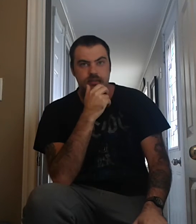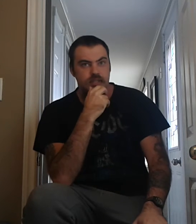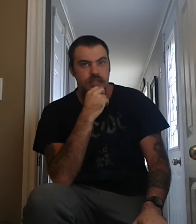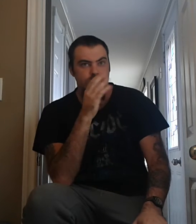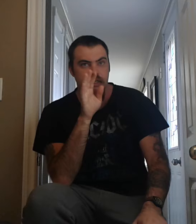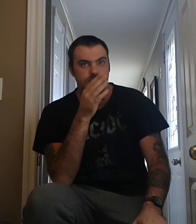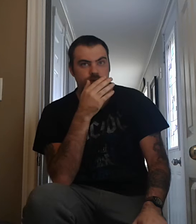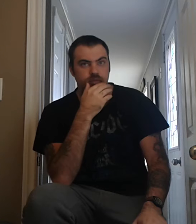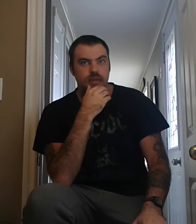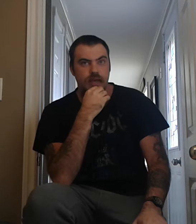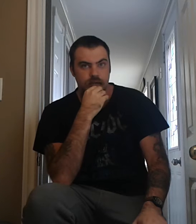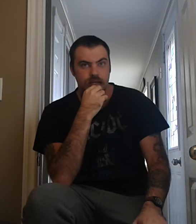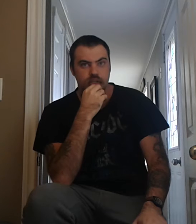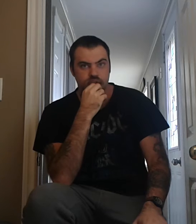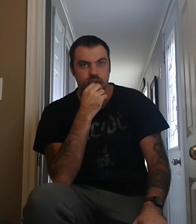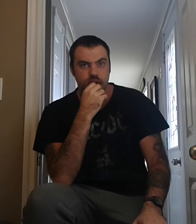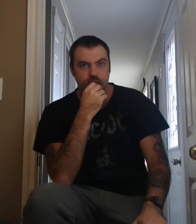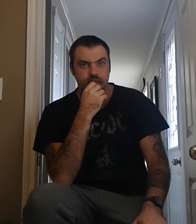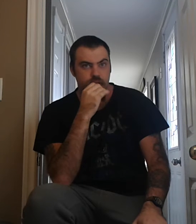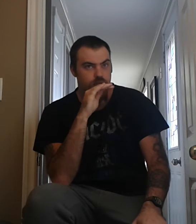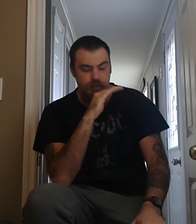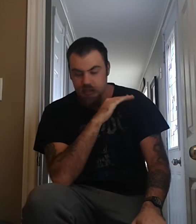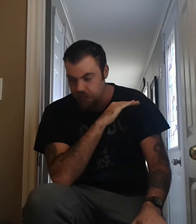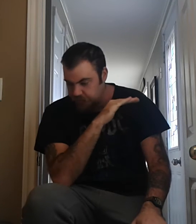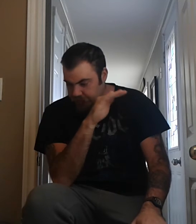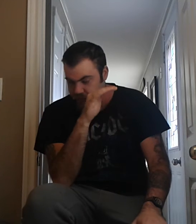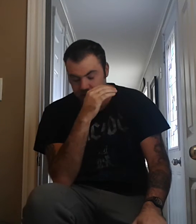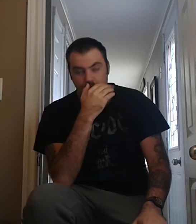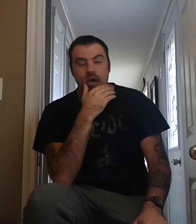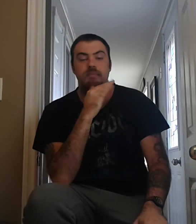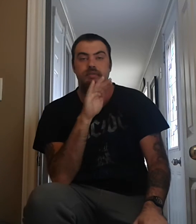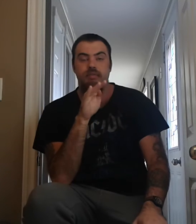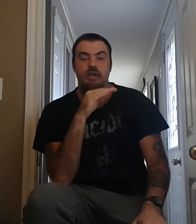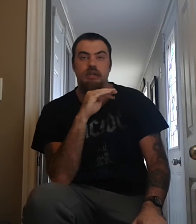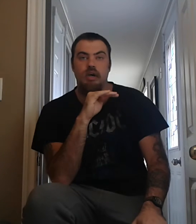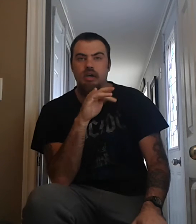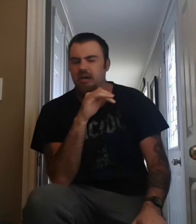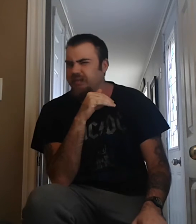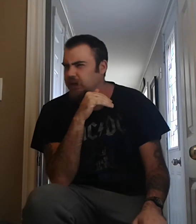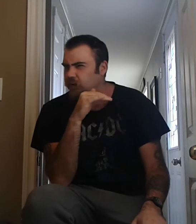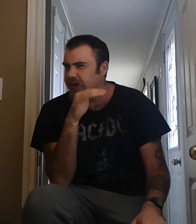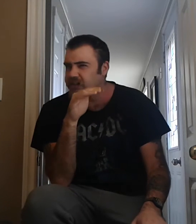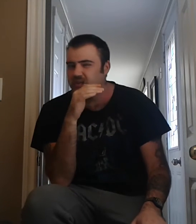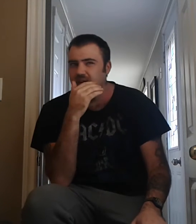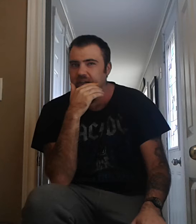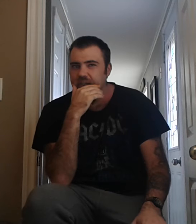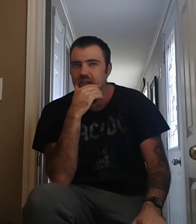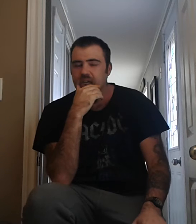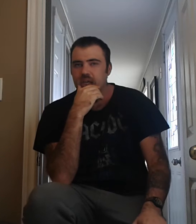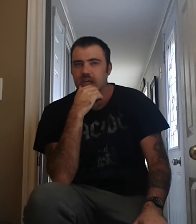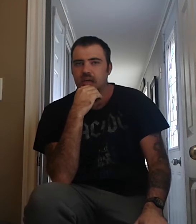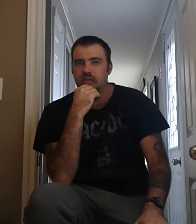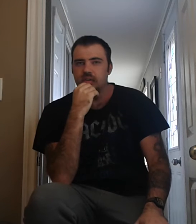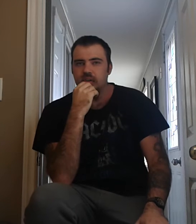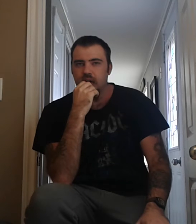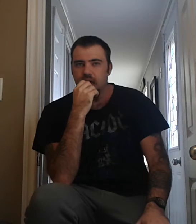18, 19, 19, like, he was almost 20. I don't think quite 20. When, you know,